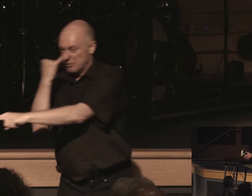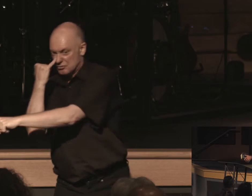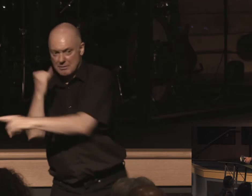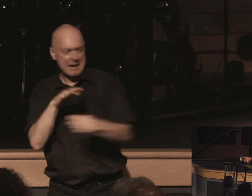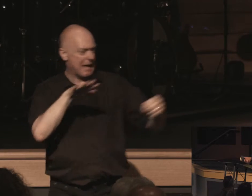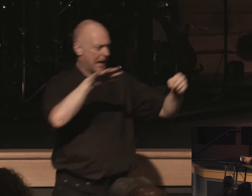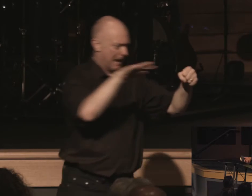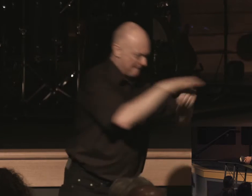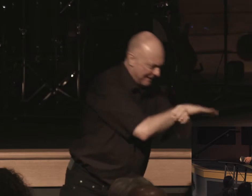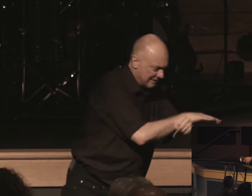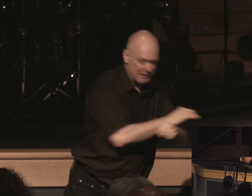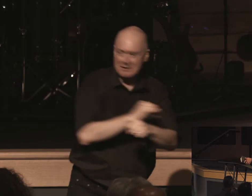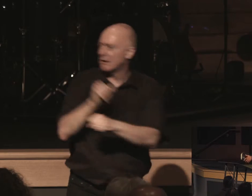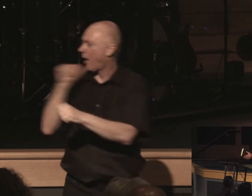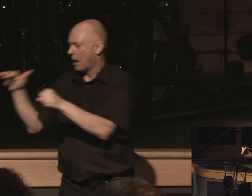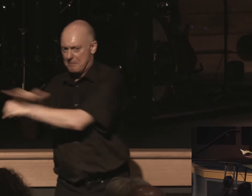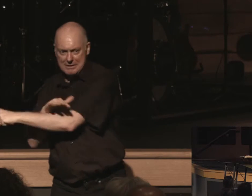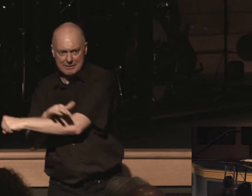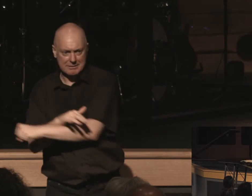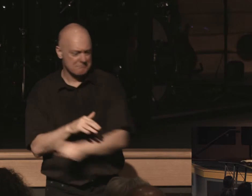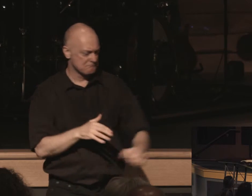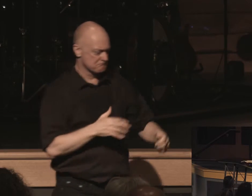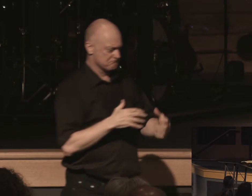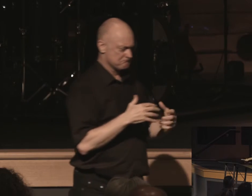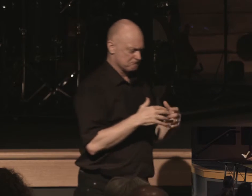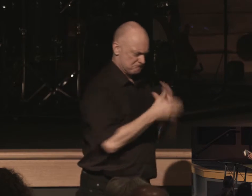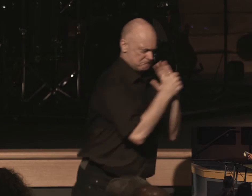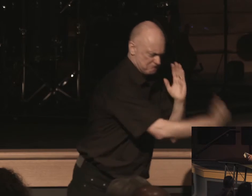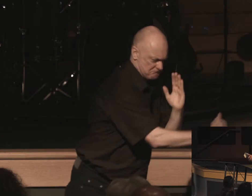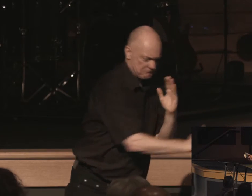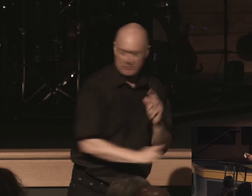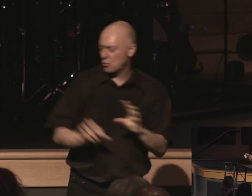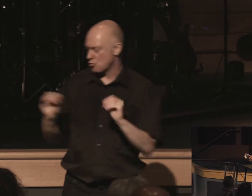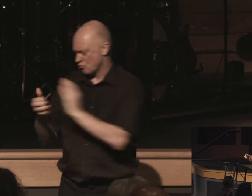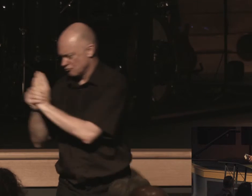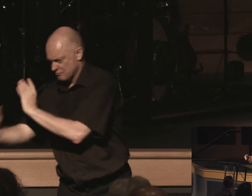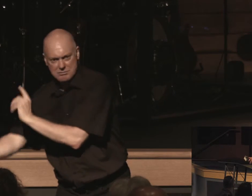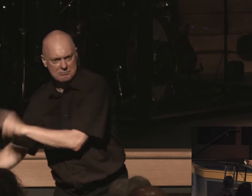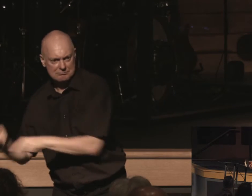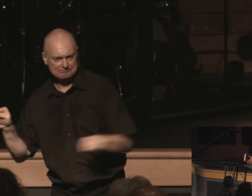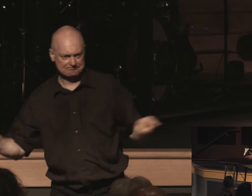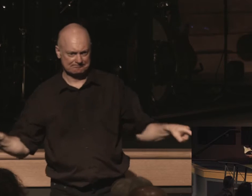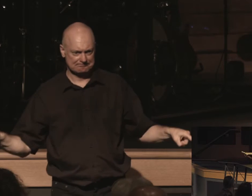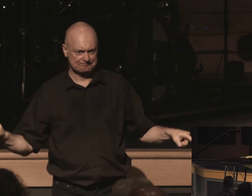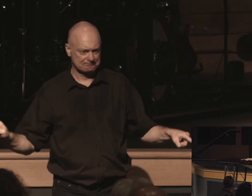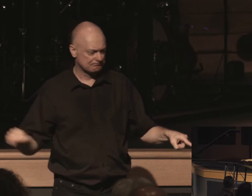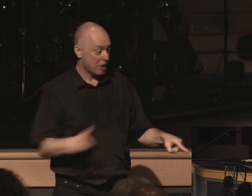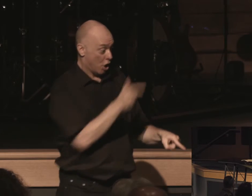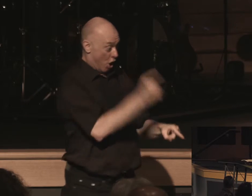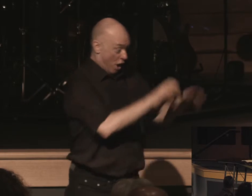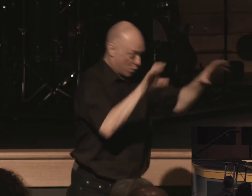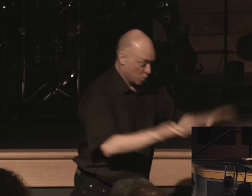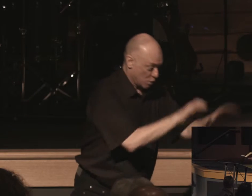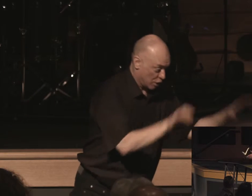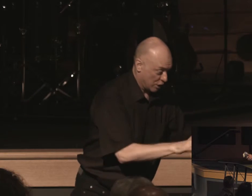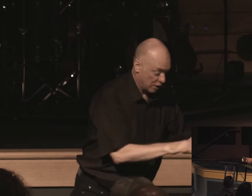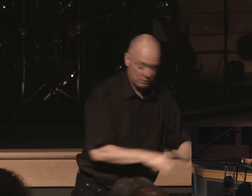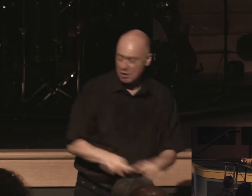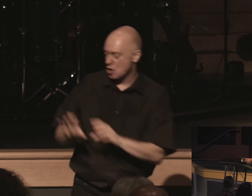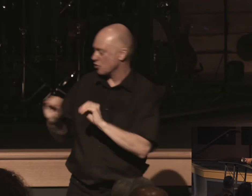incomplete ready ready competency no competency okay god at work in my life no god at work